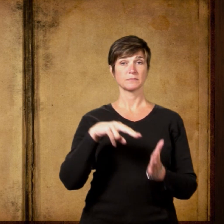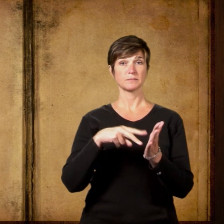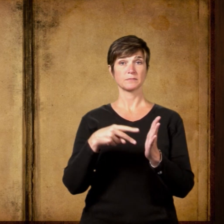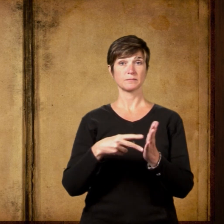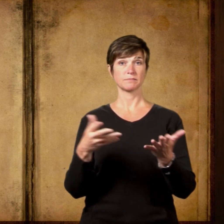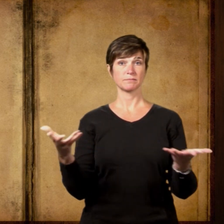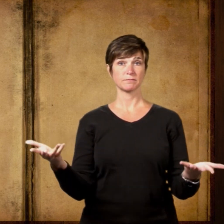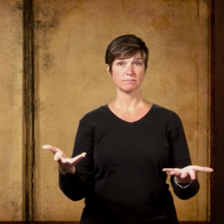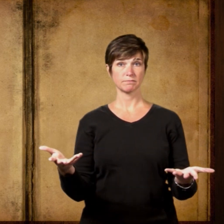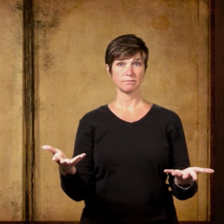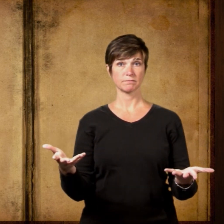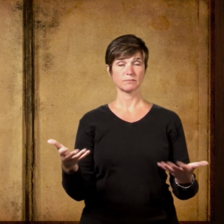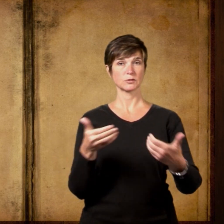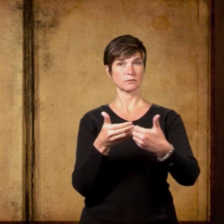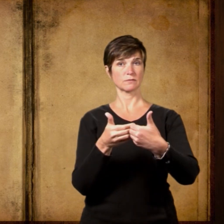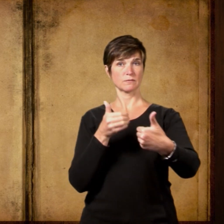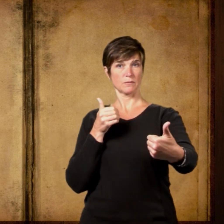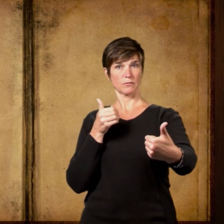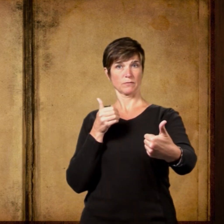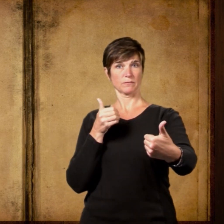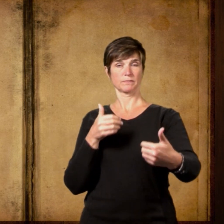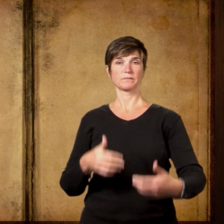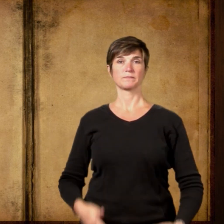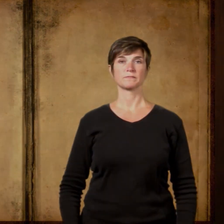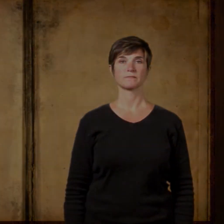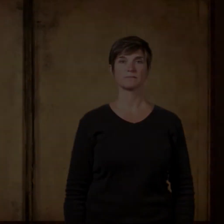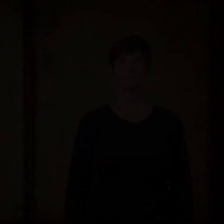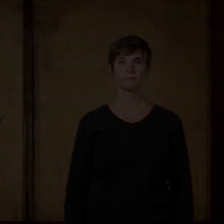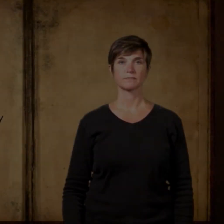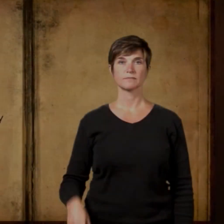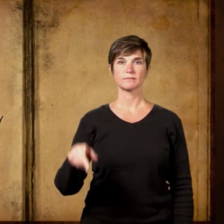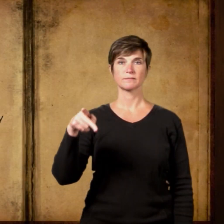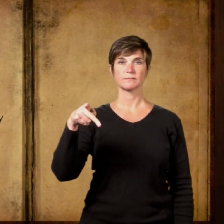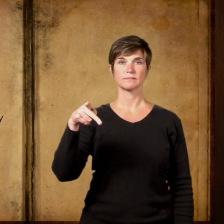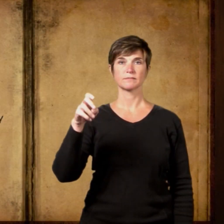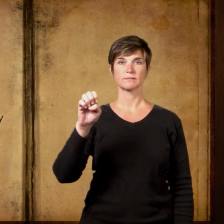pulled away from petulantly